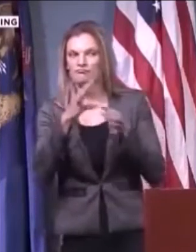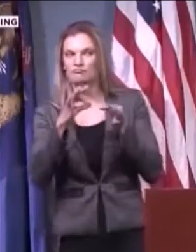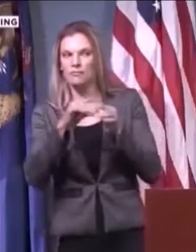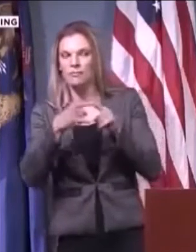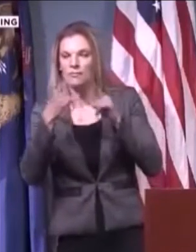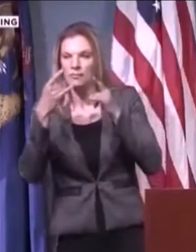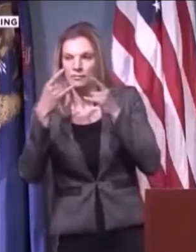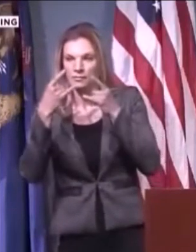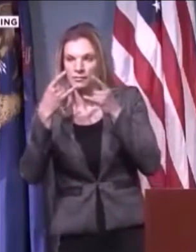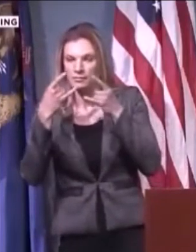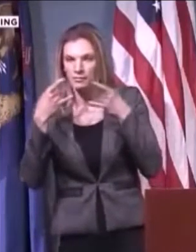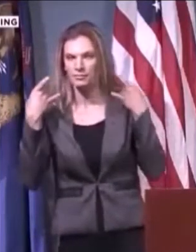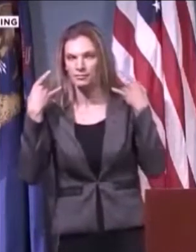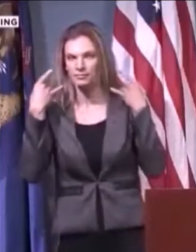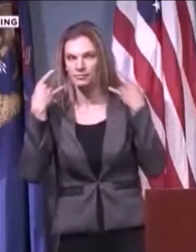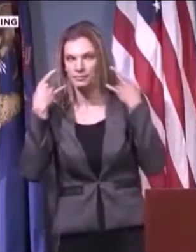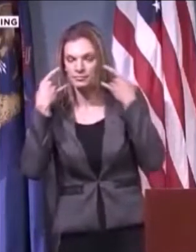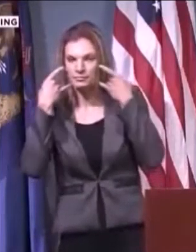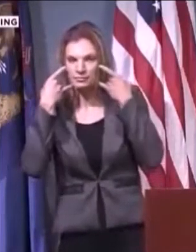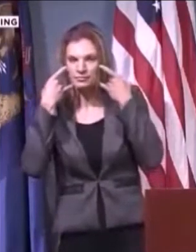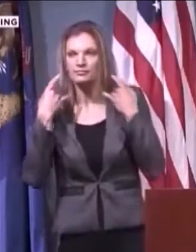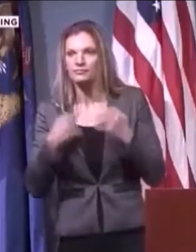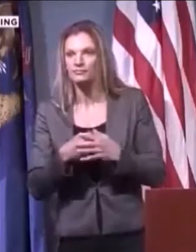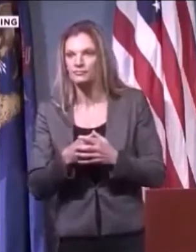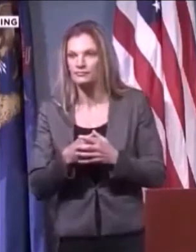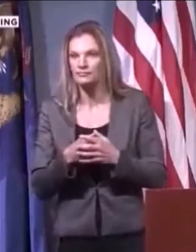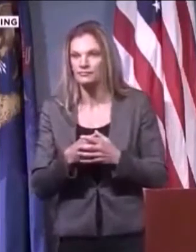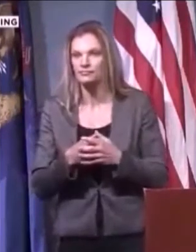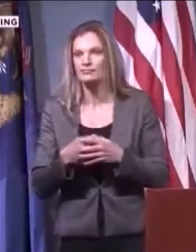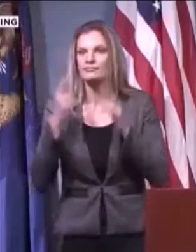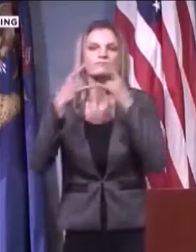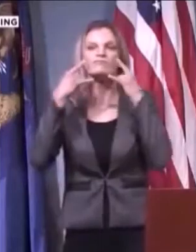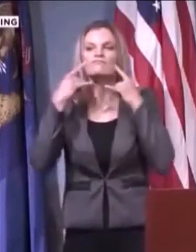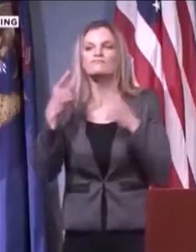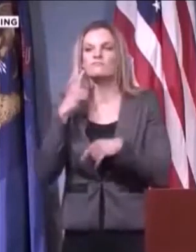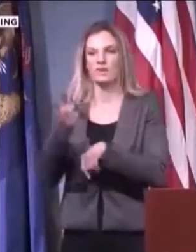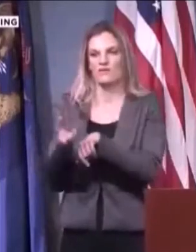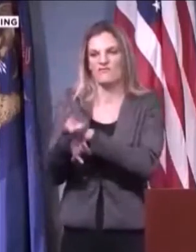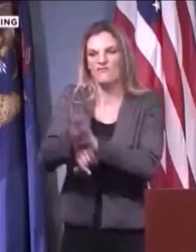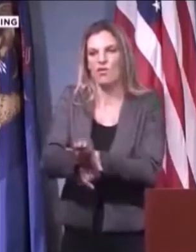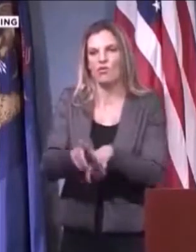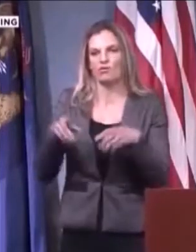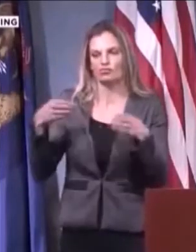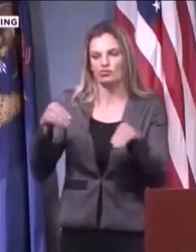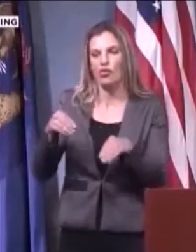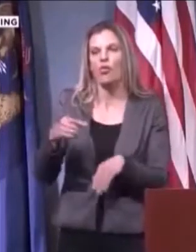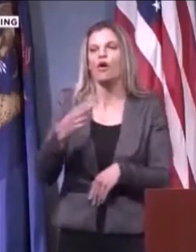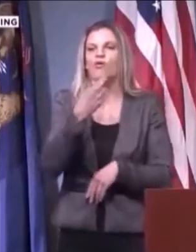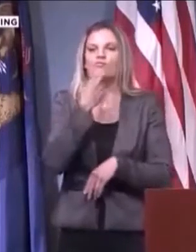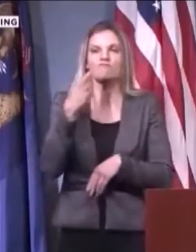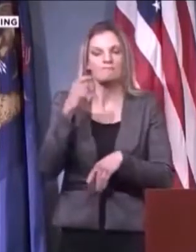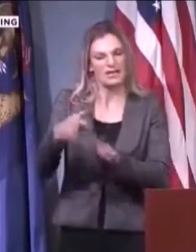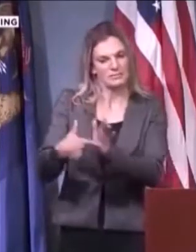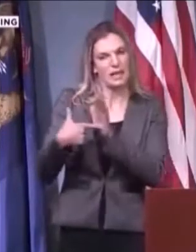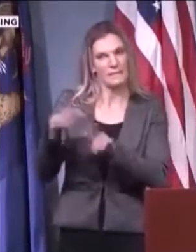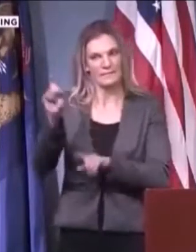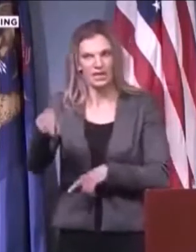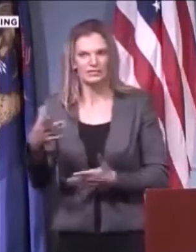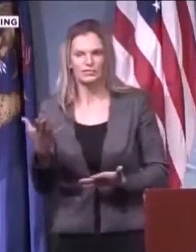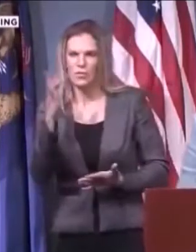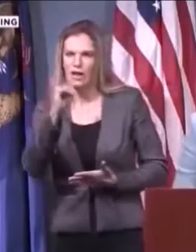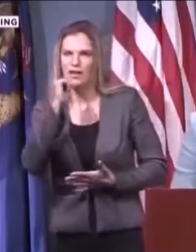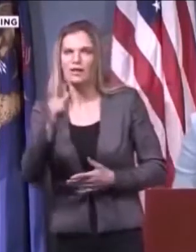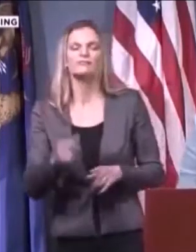ended it with, she alluded to the fact that she was going to use our kids as like a political wedge or political pick